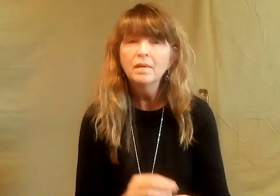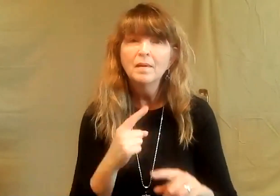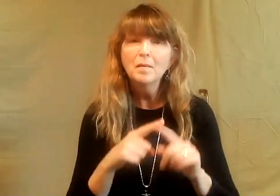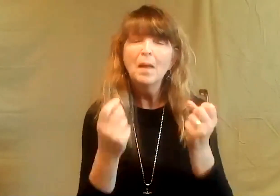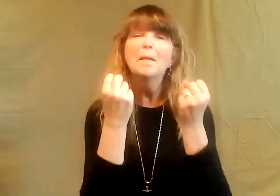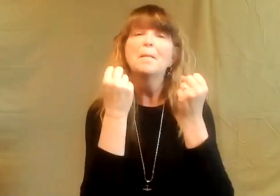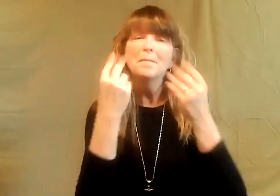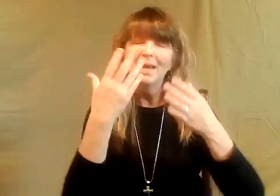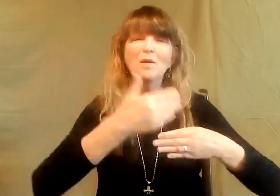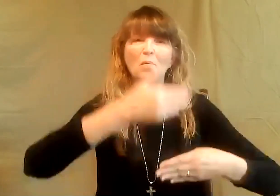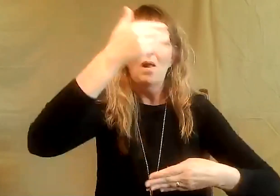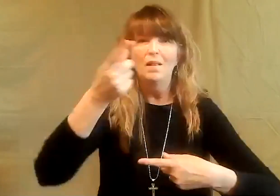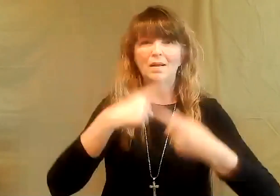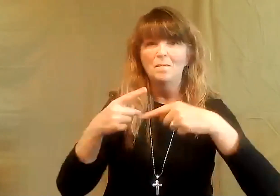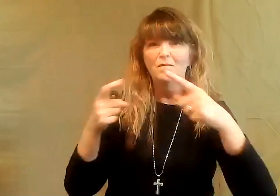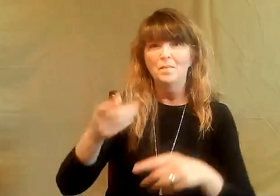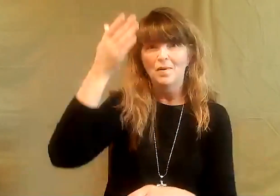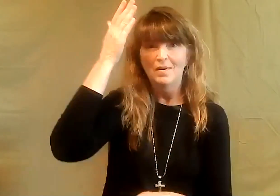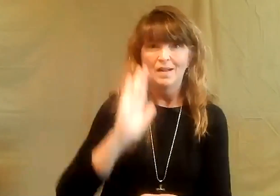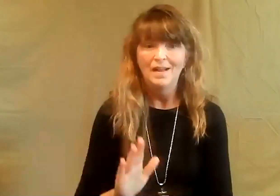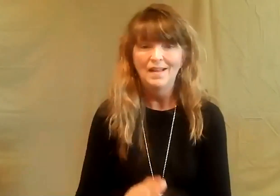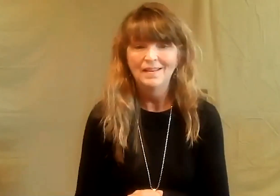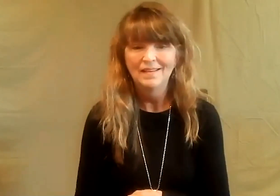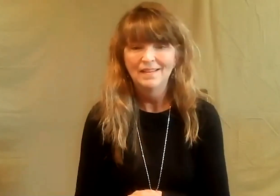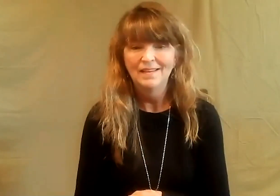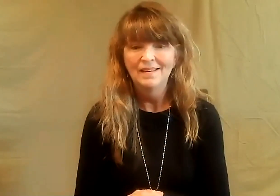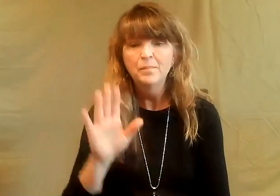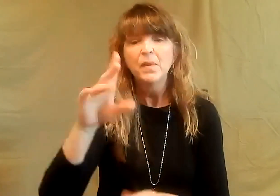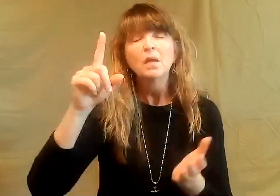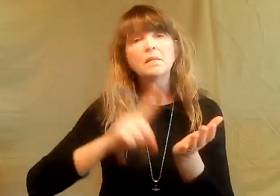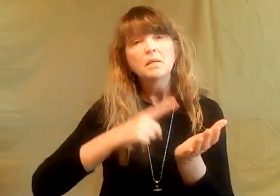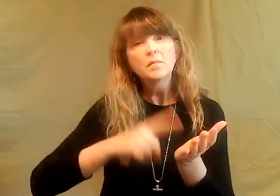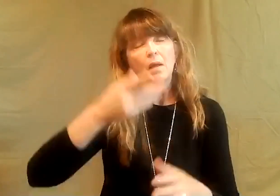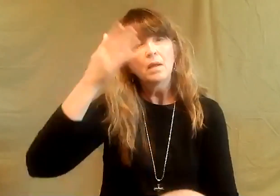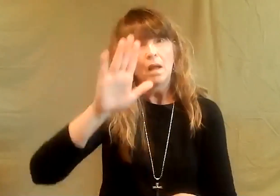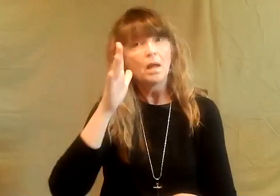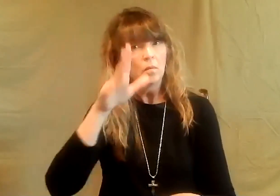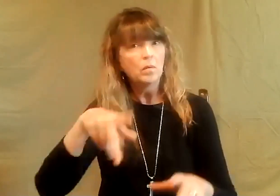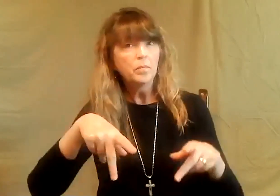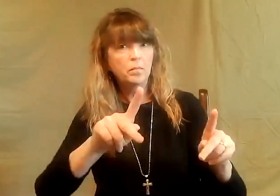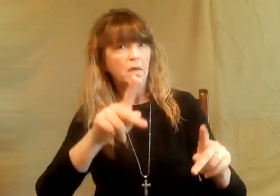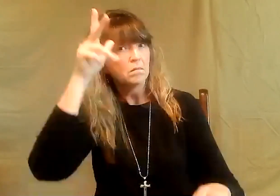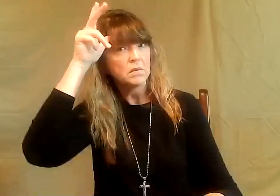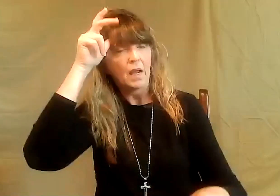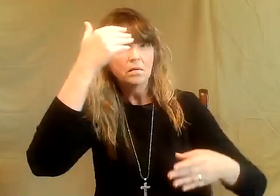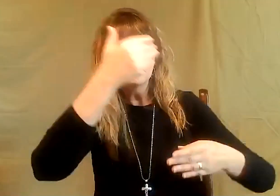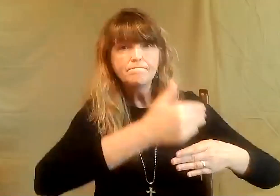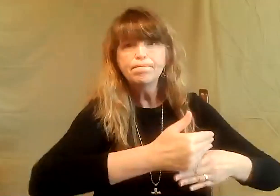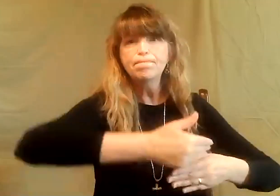that's very true. There's a lot of, but some walls come from God, too. Sometimes God will